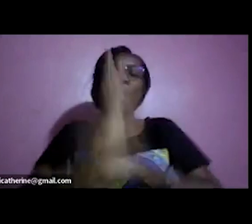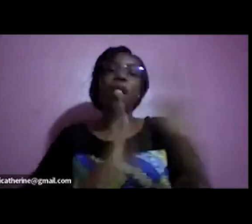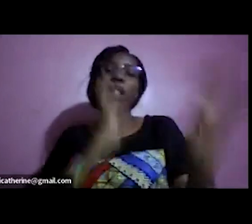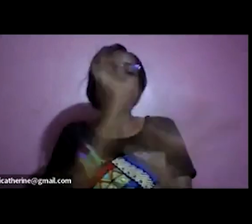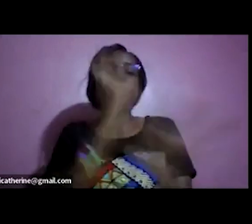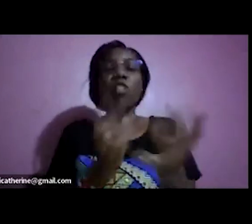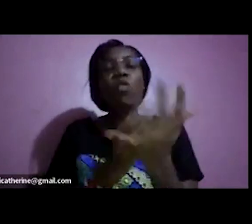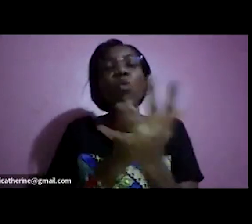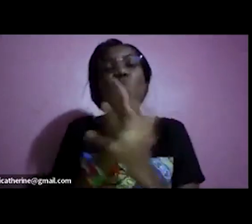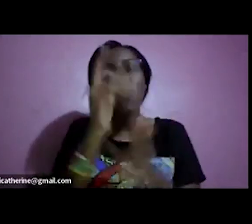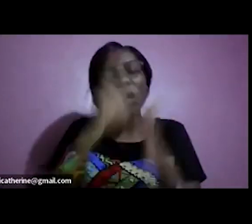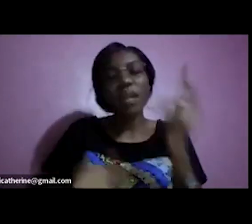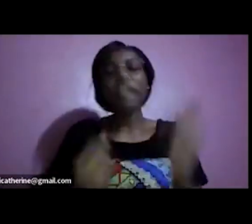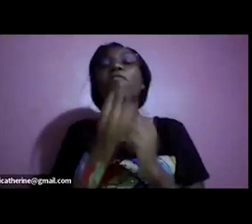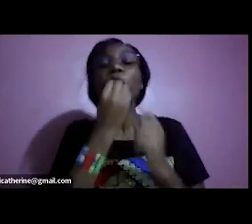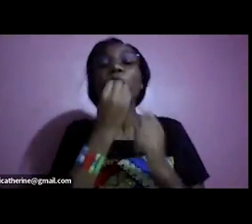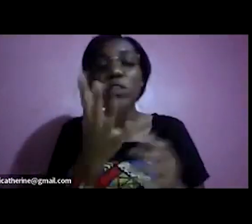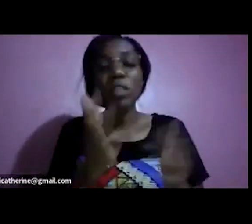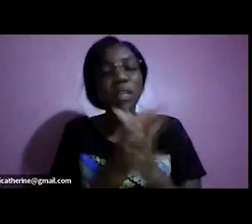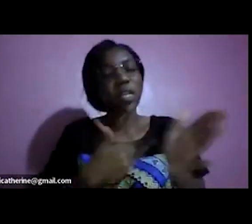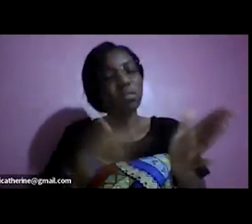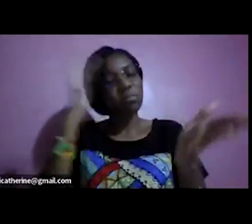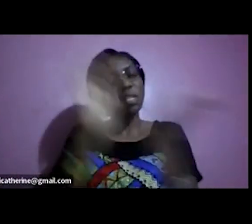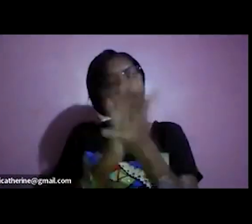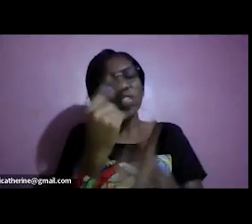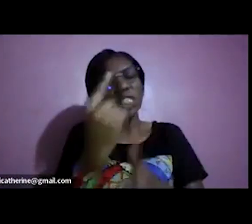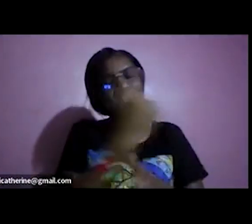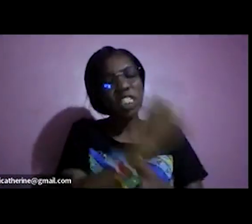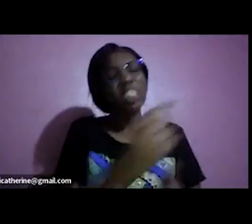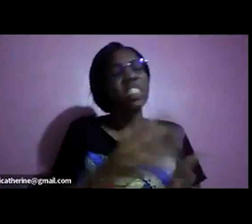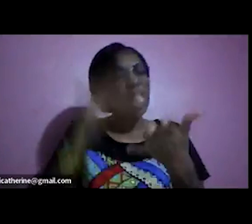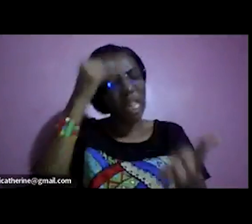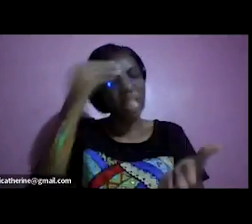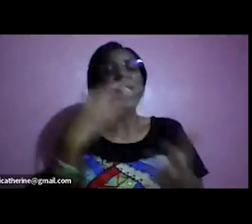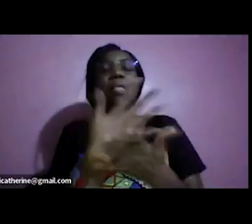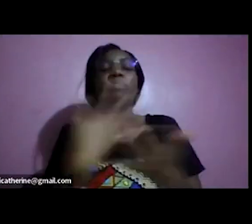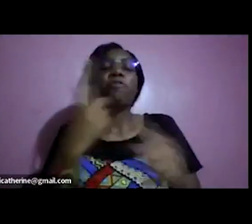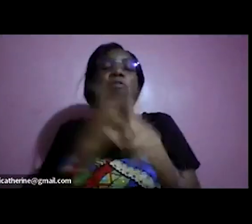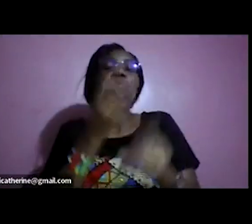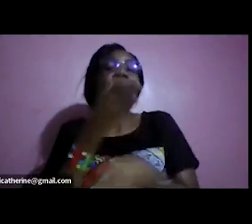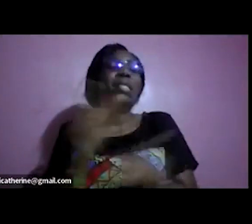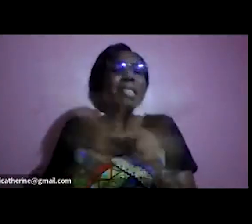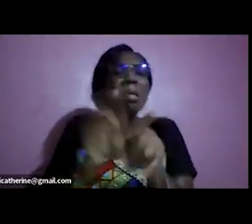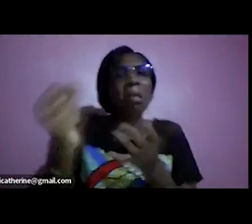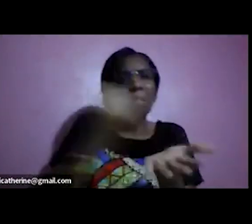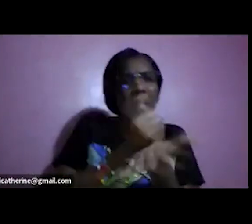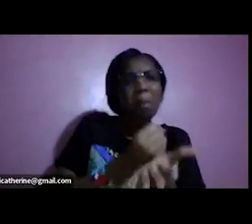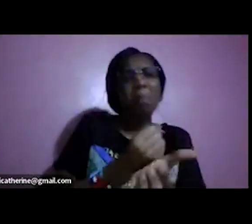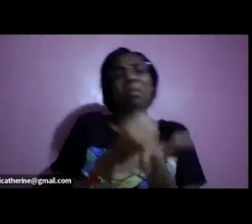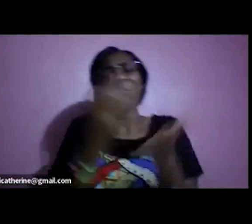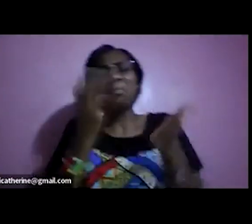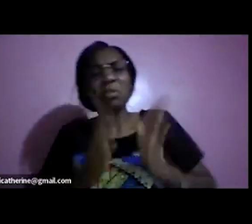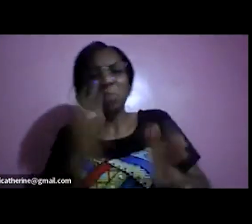here will be impactful for you as an entrepreneur as a business person as an employee as a practitioner as a professional